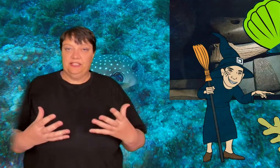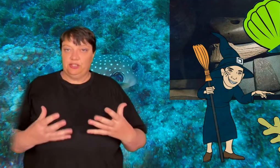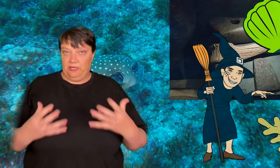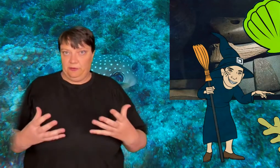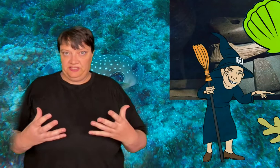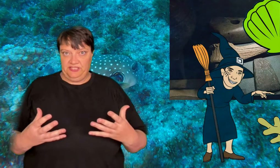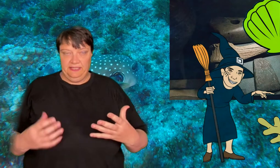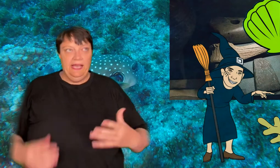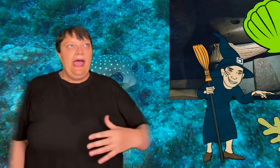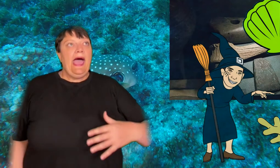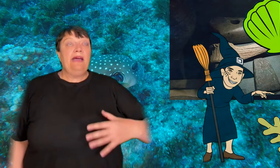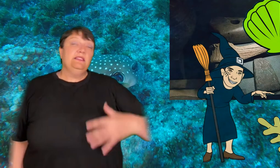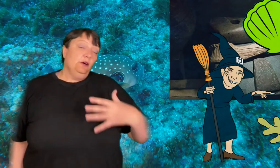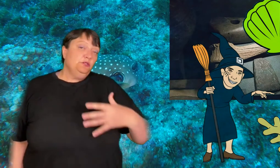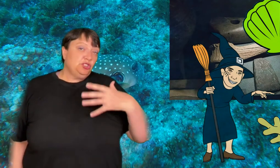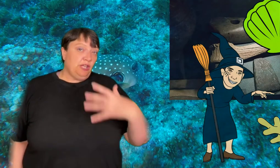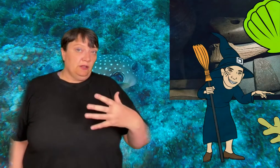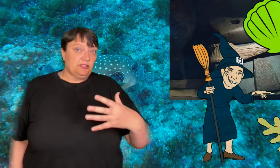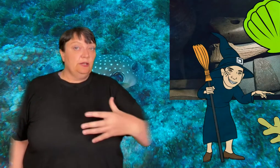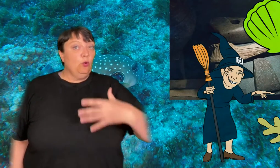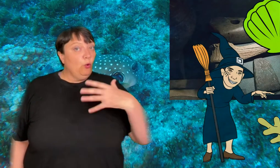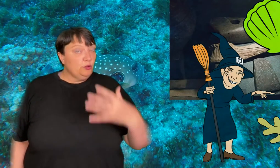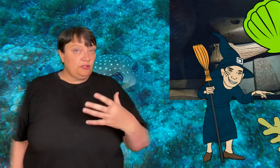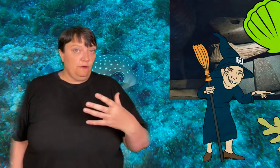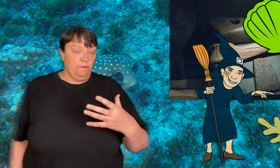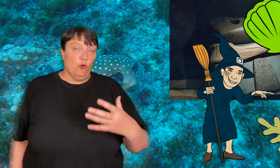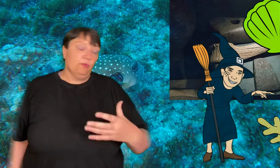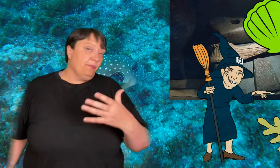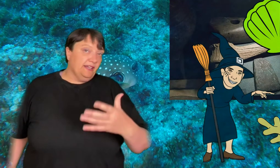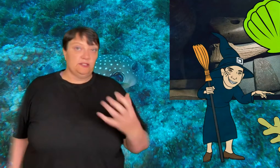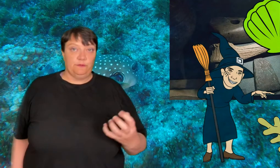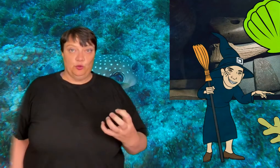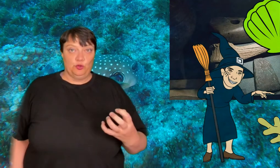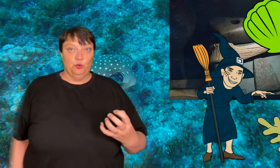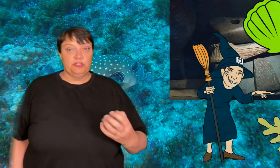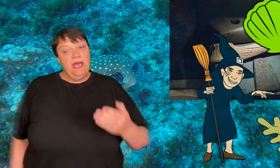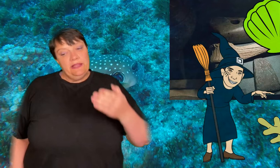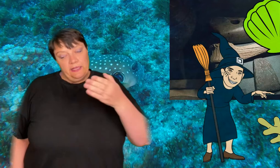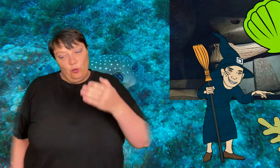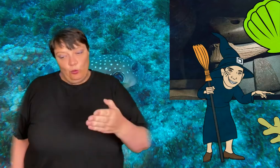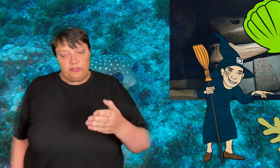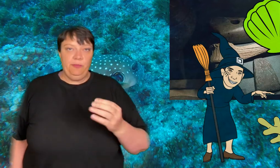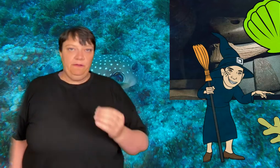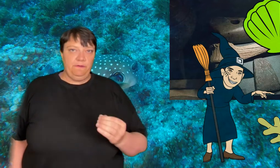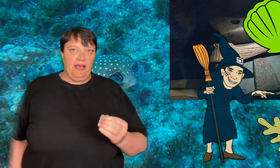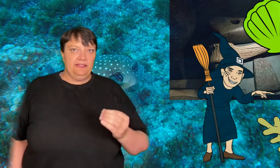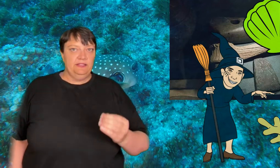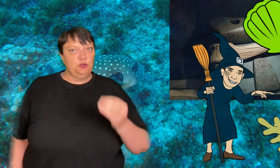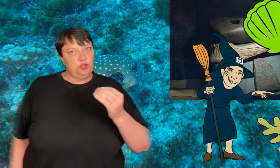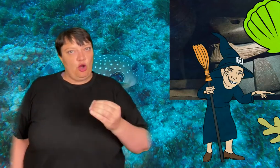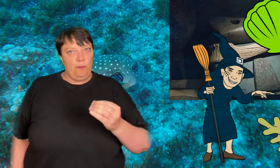inhabitation below the sea and those shells can also form the basis for your tools. They can also be